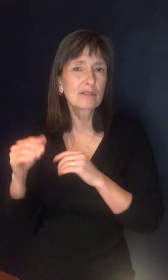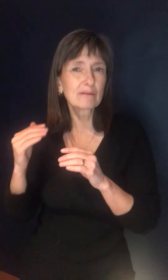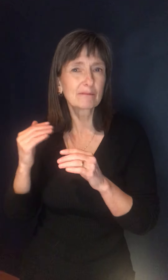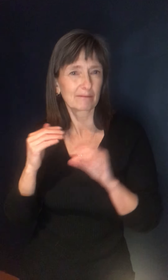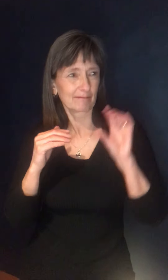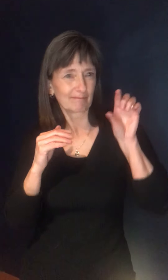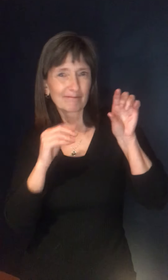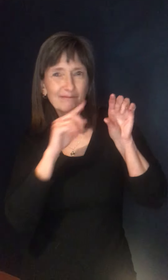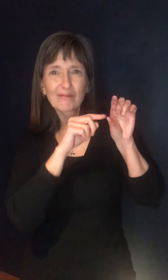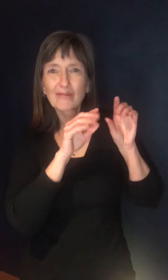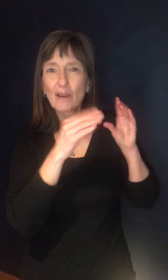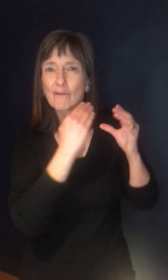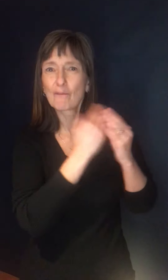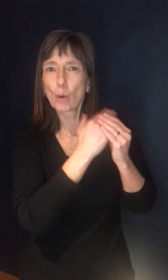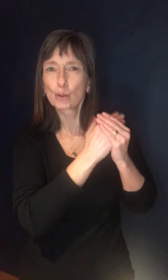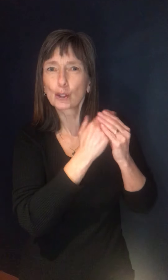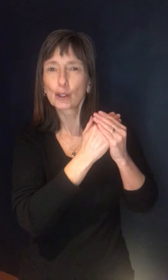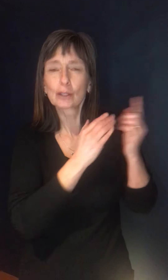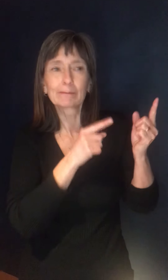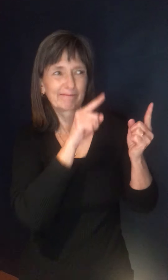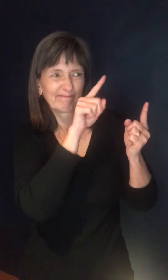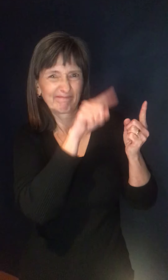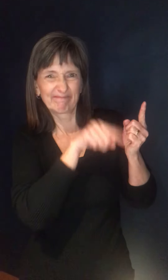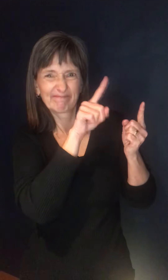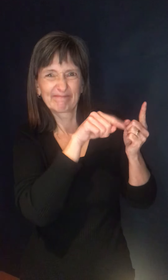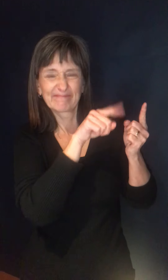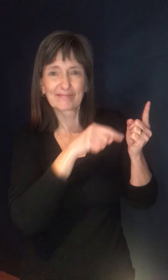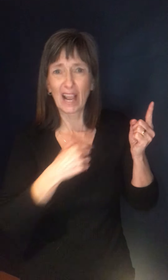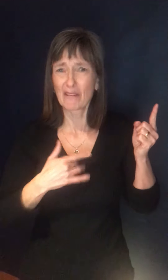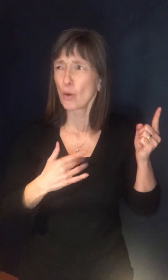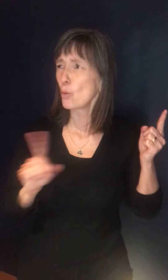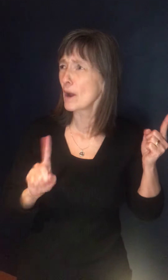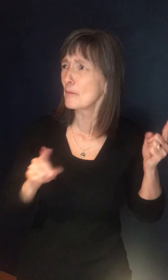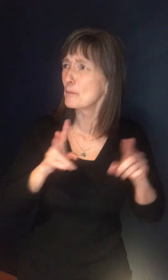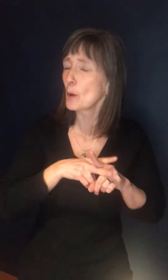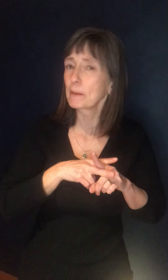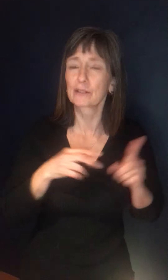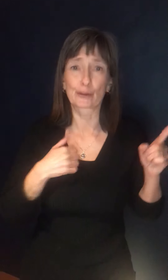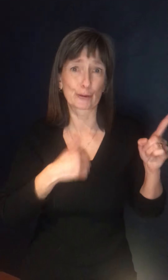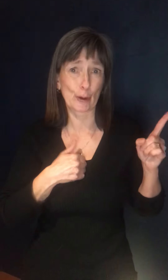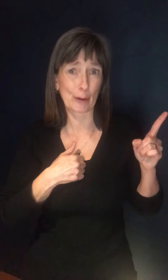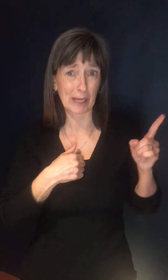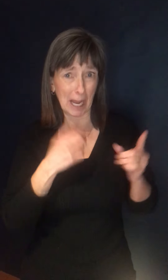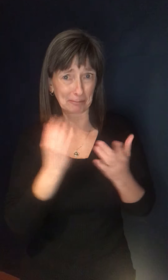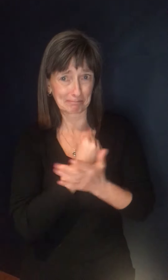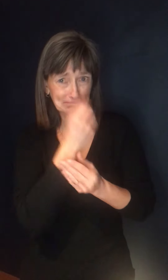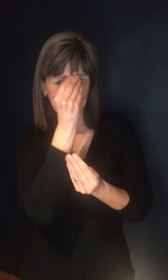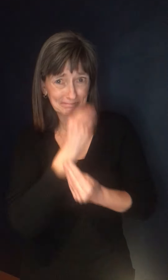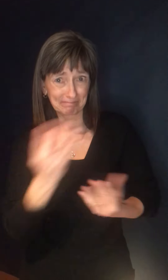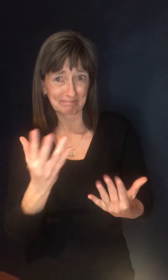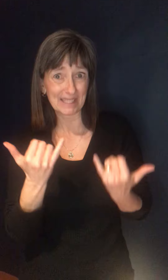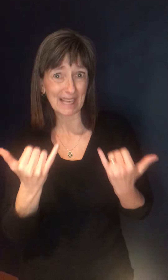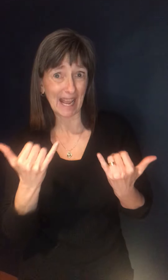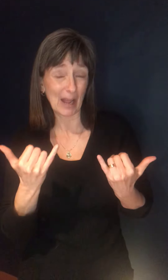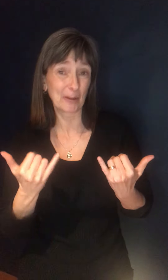before, uh, calling because they feel they haven't got an appointment. So I'm sorry about the liberty, but I thought it was the only opportunity I might get. Thank you.